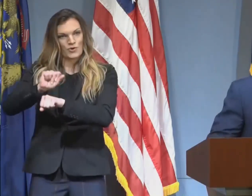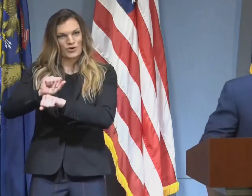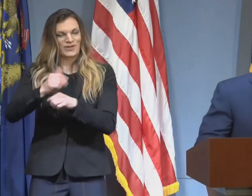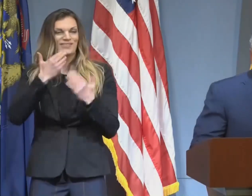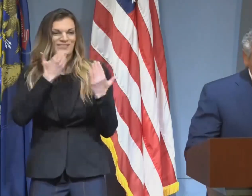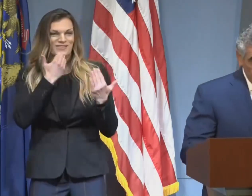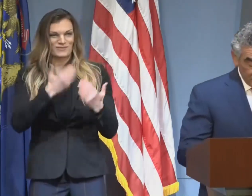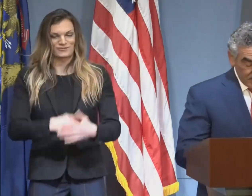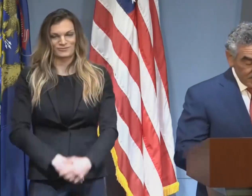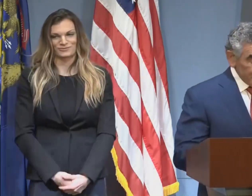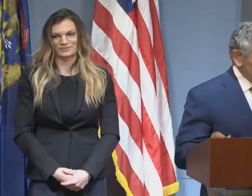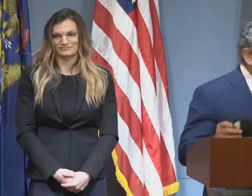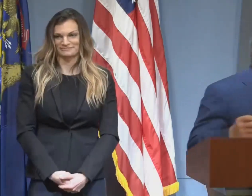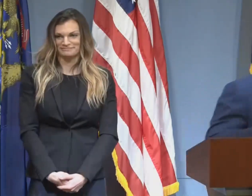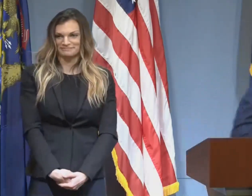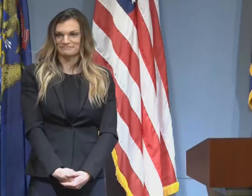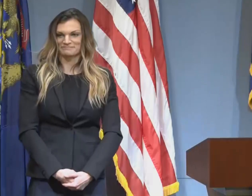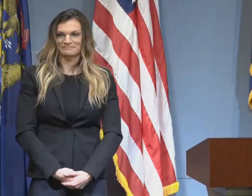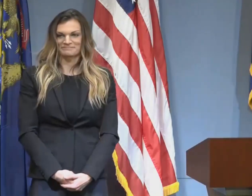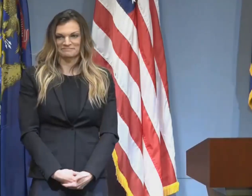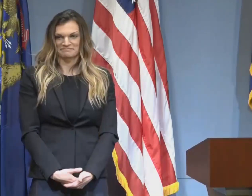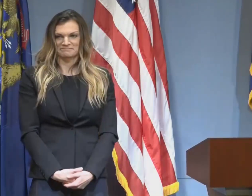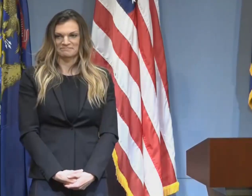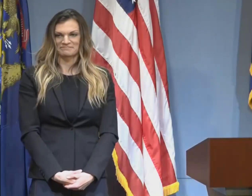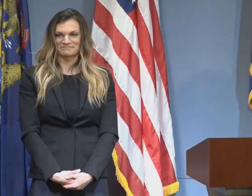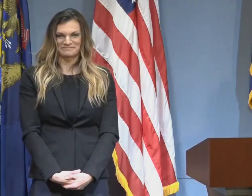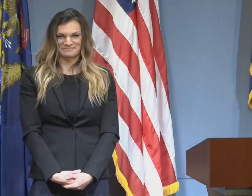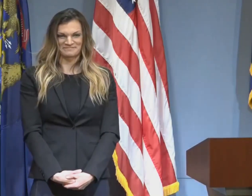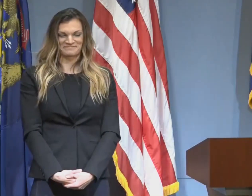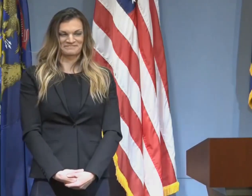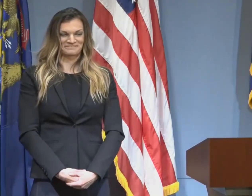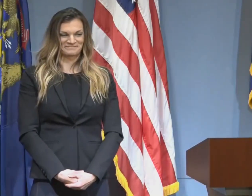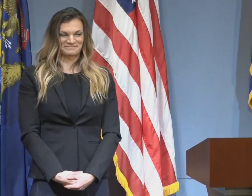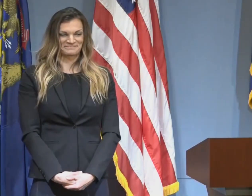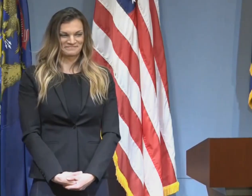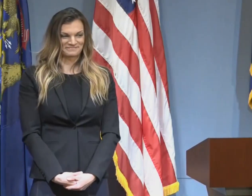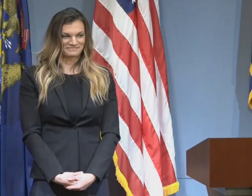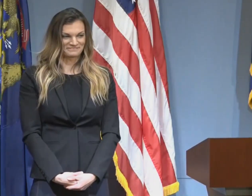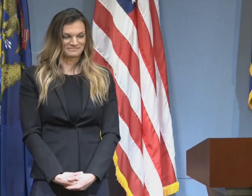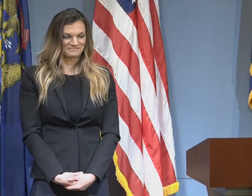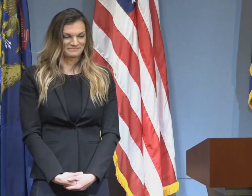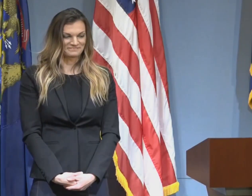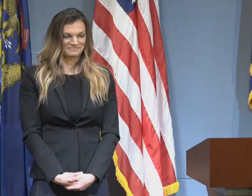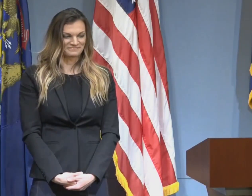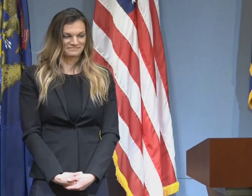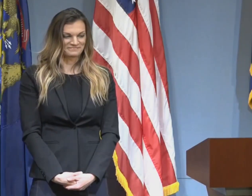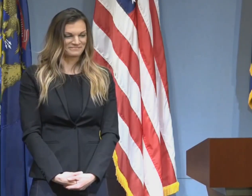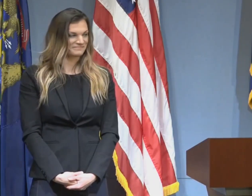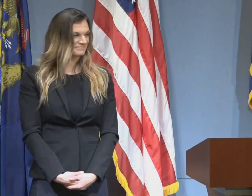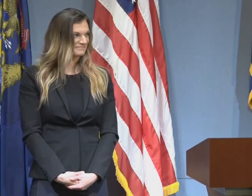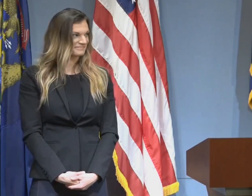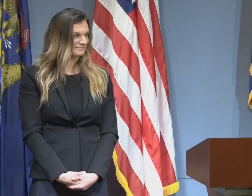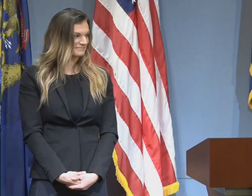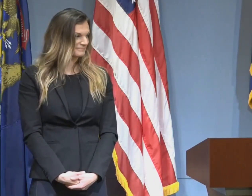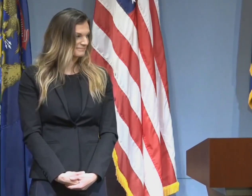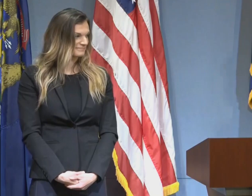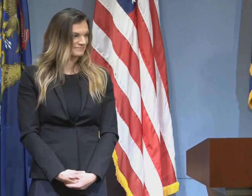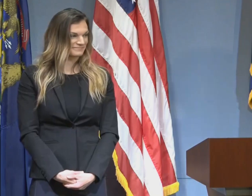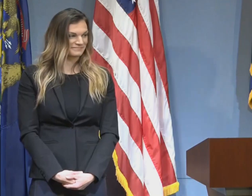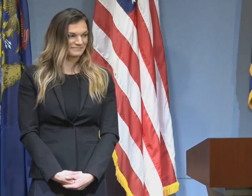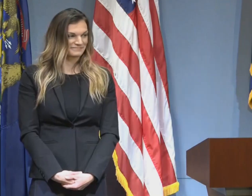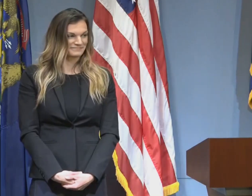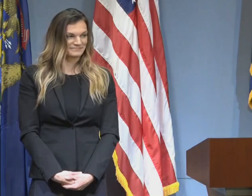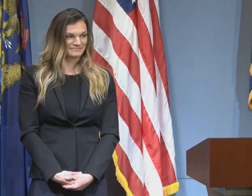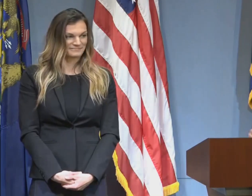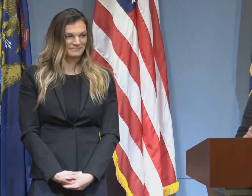to let you know you are listening to a press conference. Governor Whitmer in Lansing and others from the automotive and other industries, we